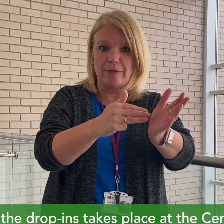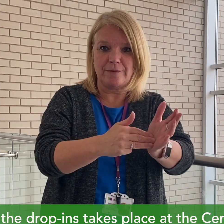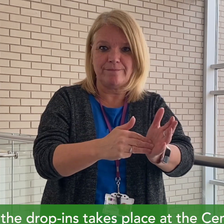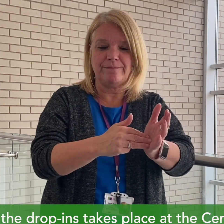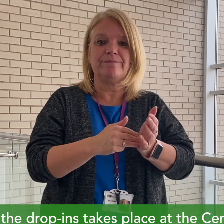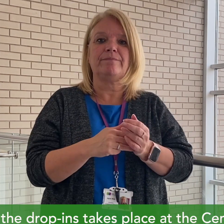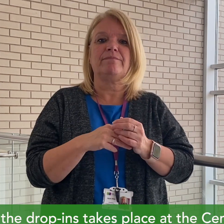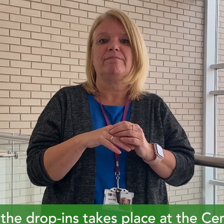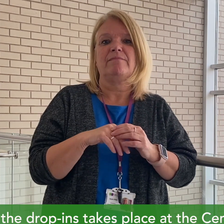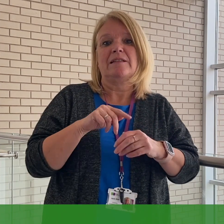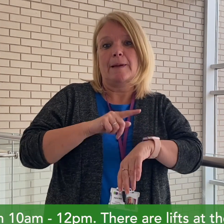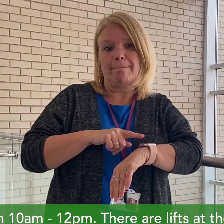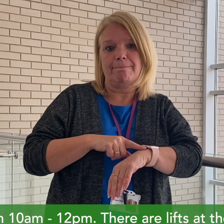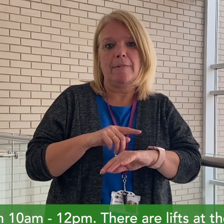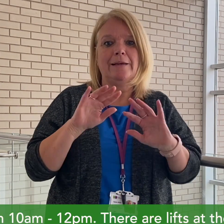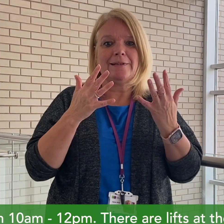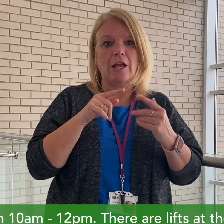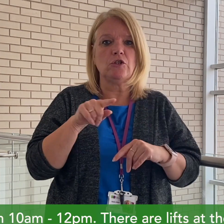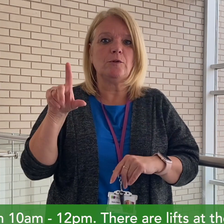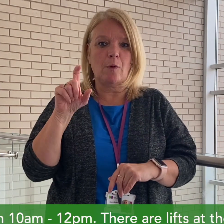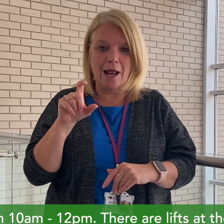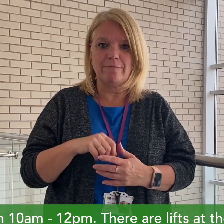from 10am to 12pm.